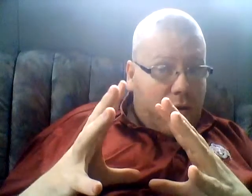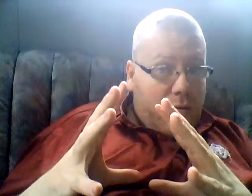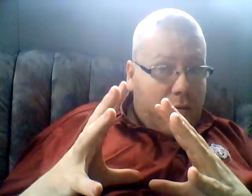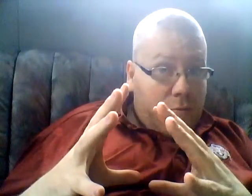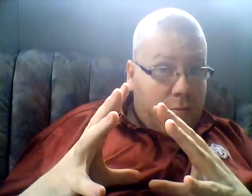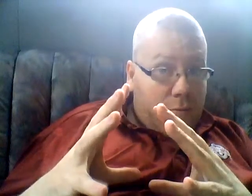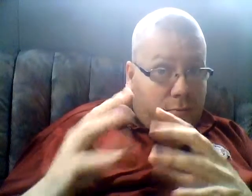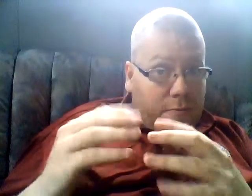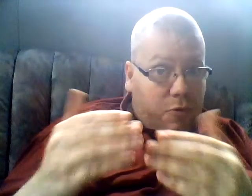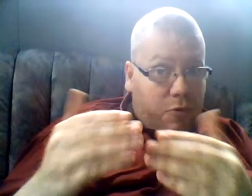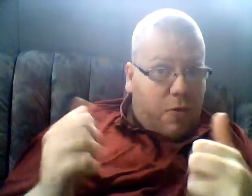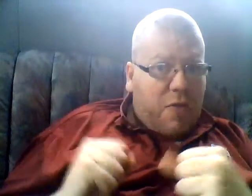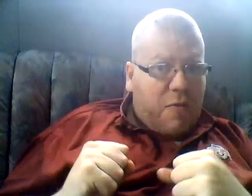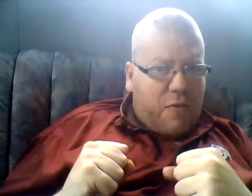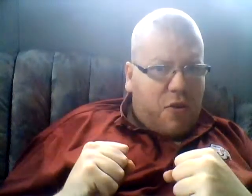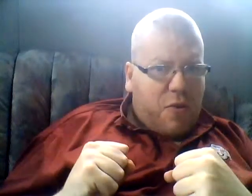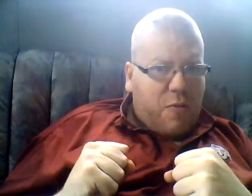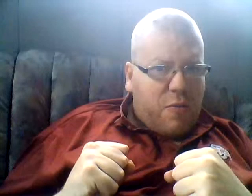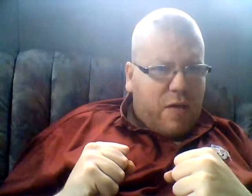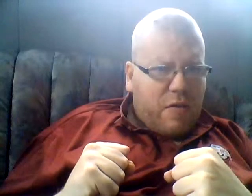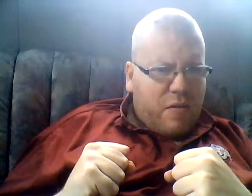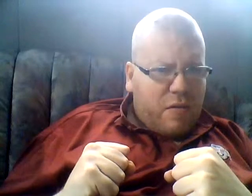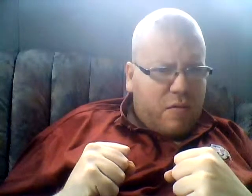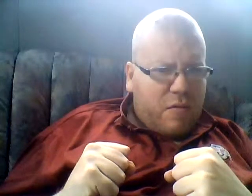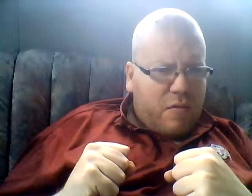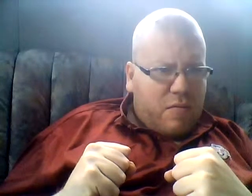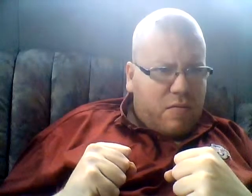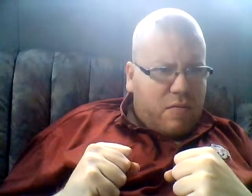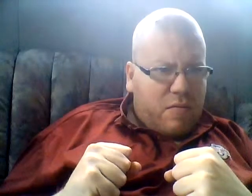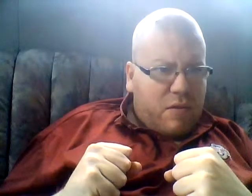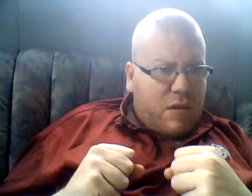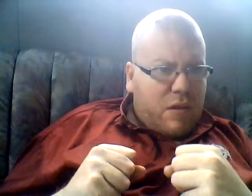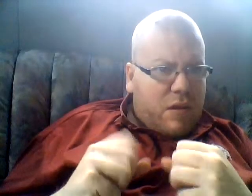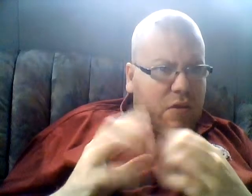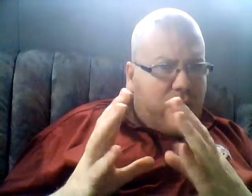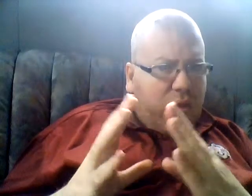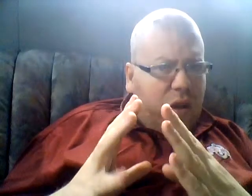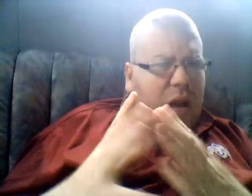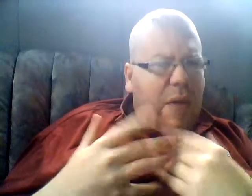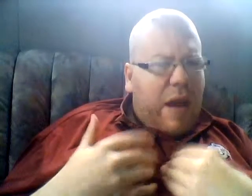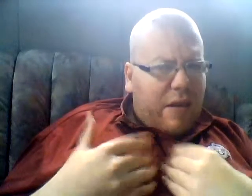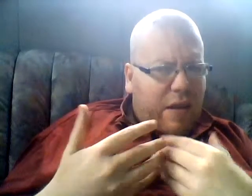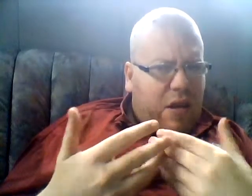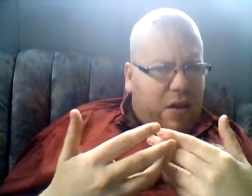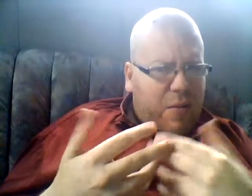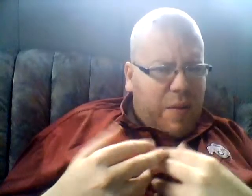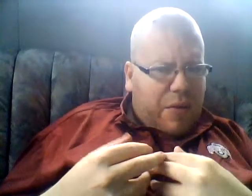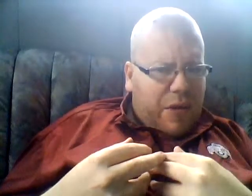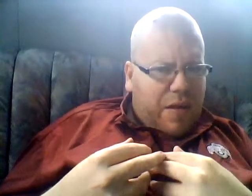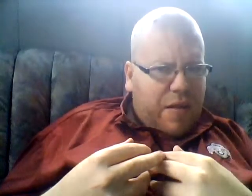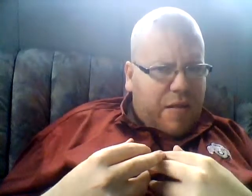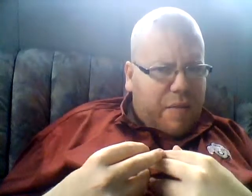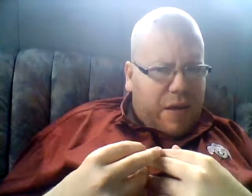profile photo pic? The reason why I'm asking all you people this is because